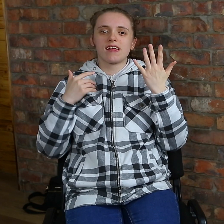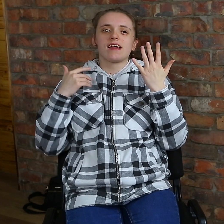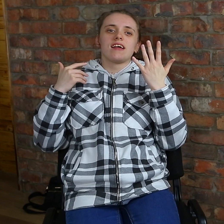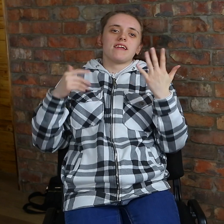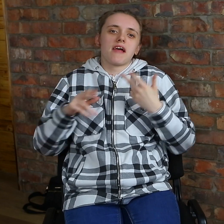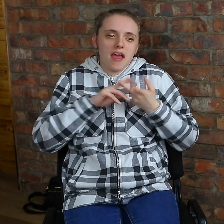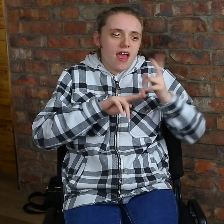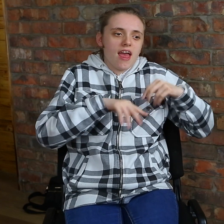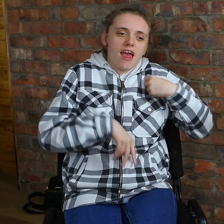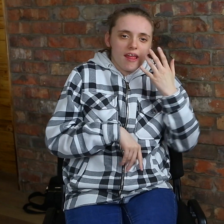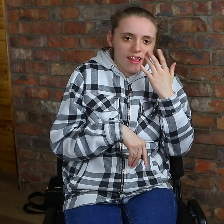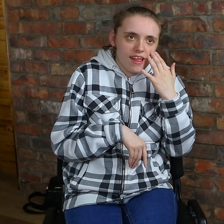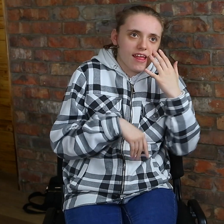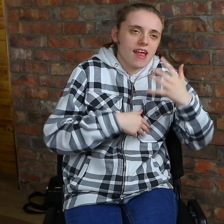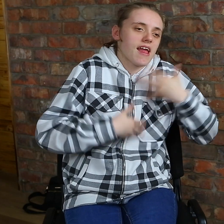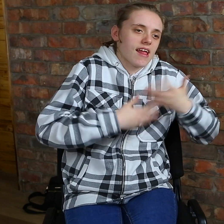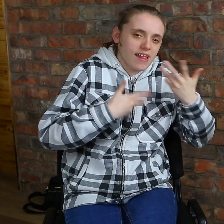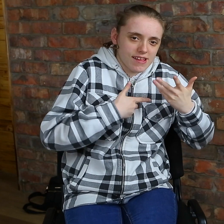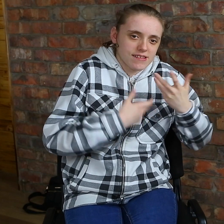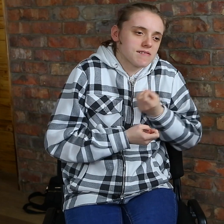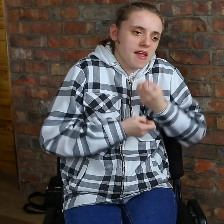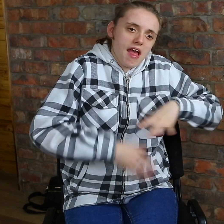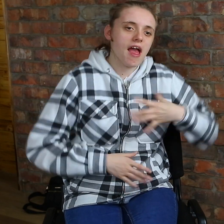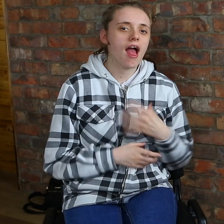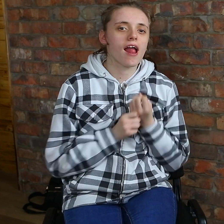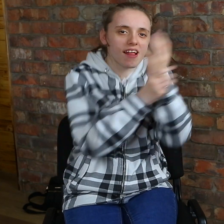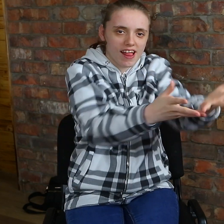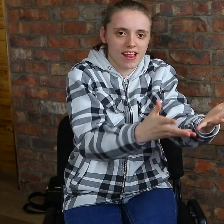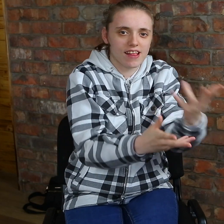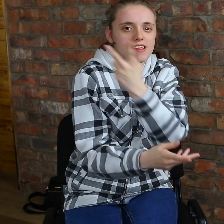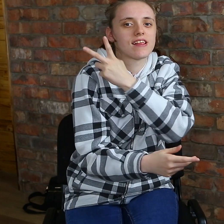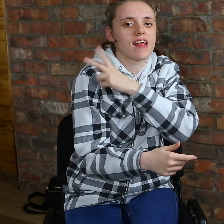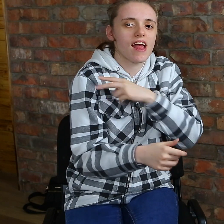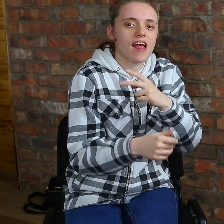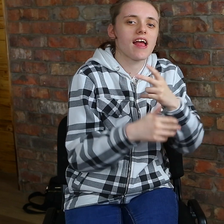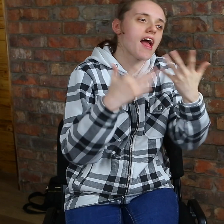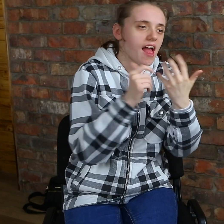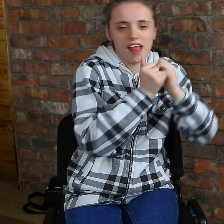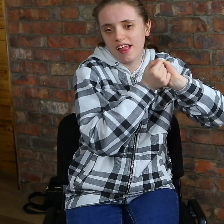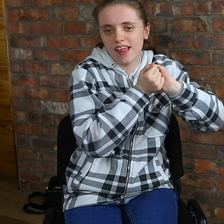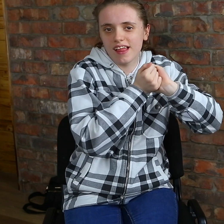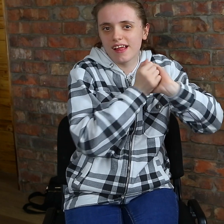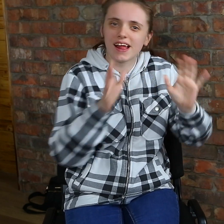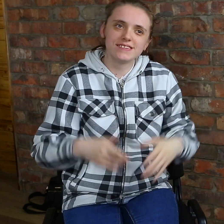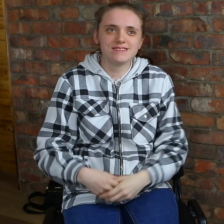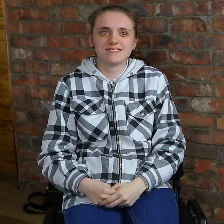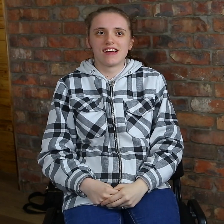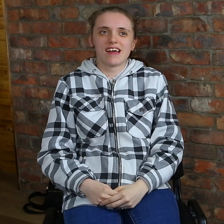helped me. We have such a laugh here. When I'm feeling upset, I can just let it all out. I can talk with the staff and my friends